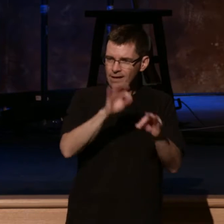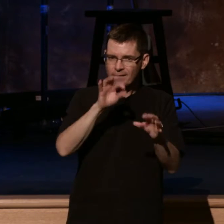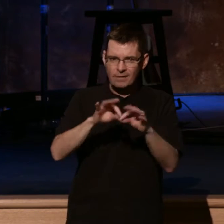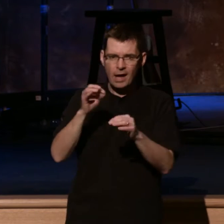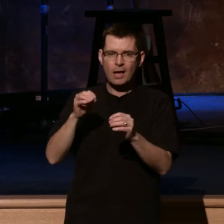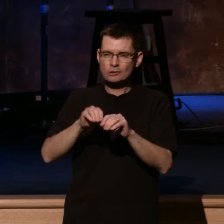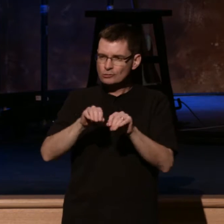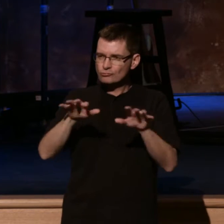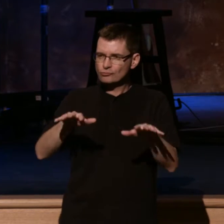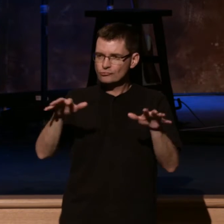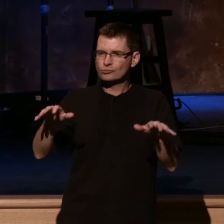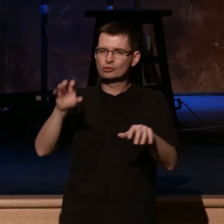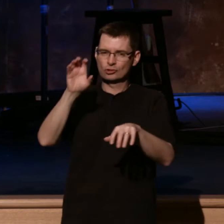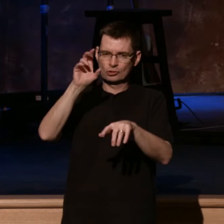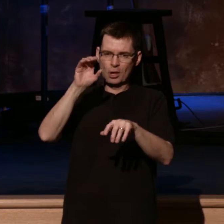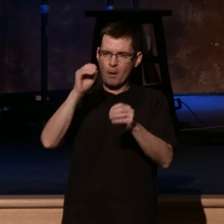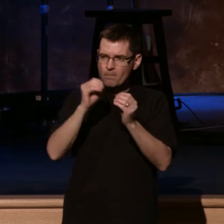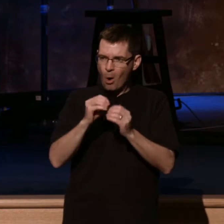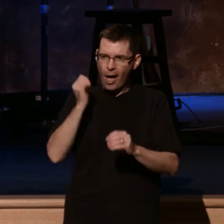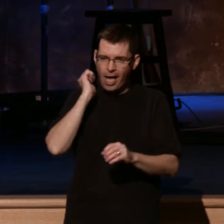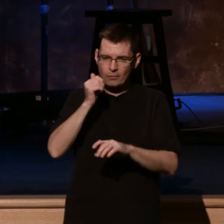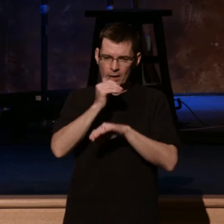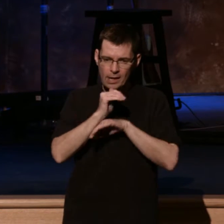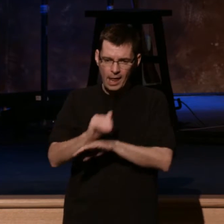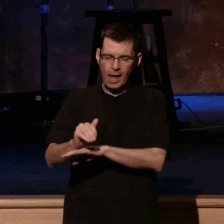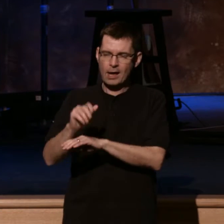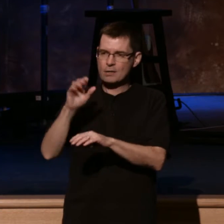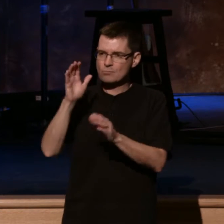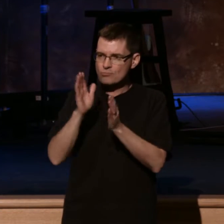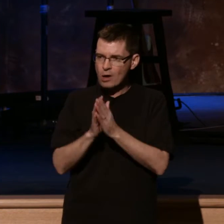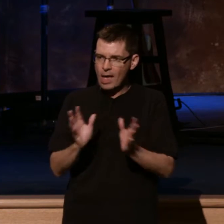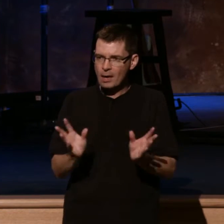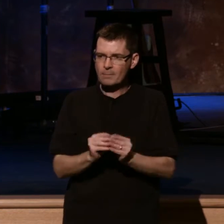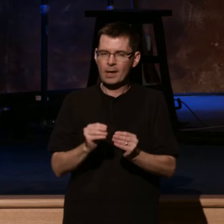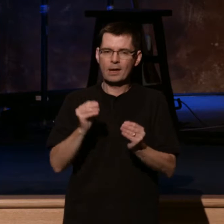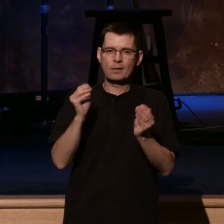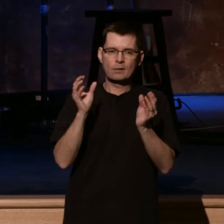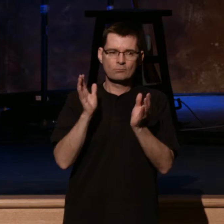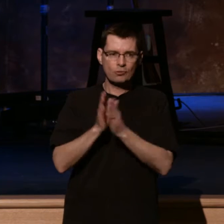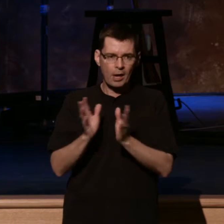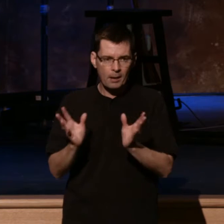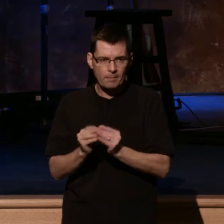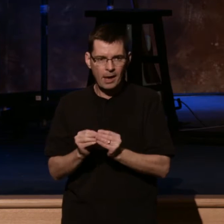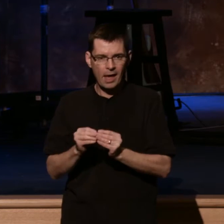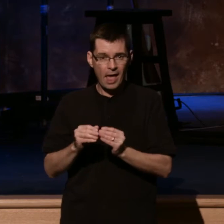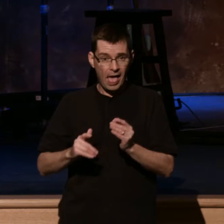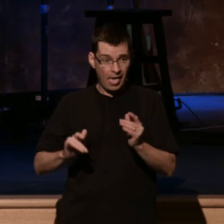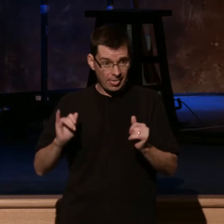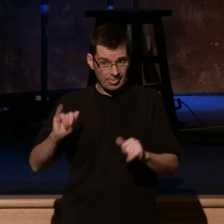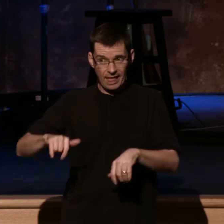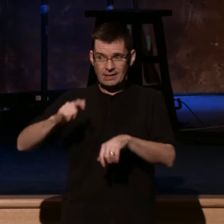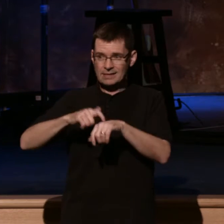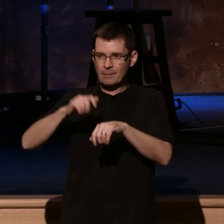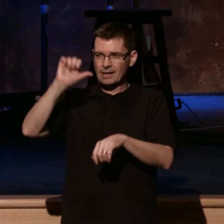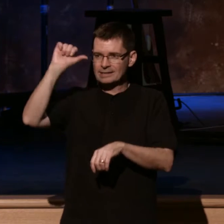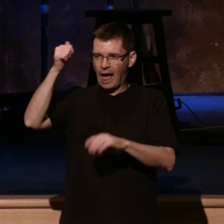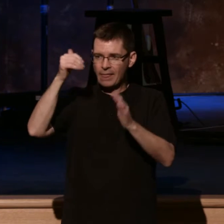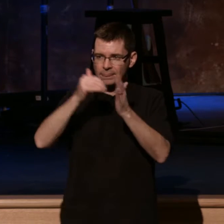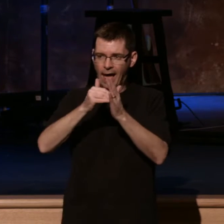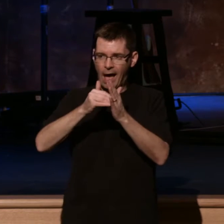over into the churches. Every night, they were having prayer meetings in the churches to the point that 10,000 people a week were getting saved in New York